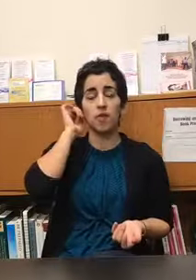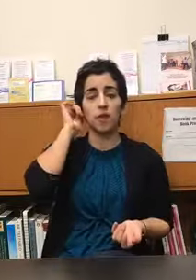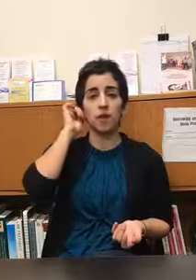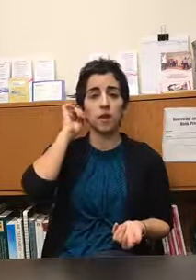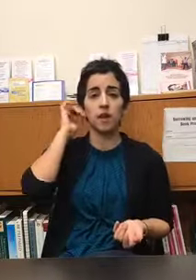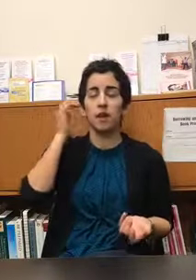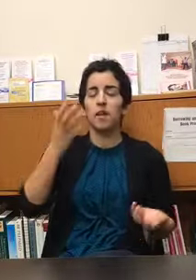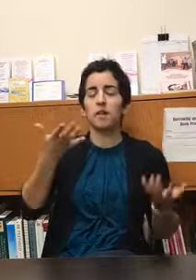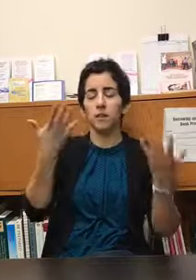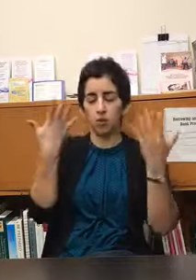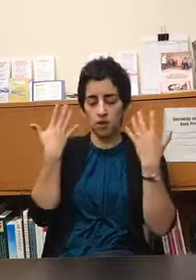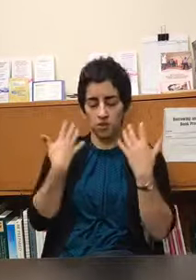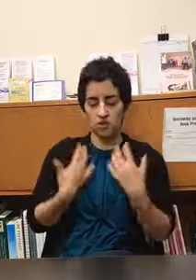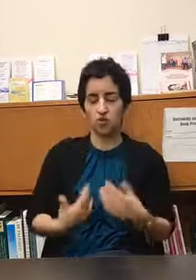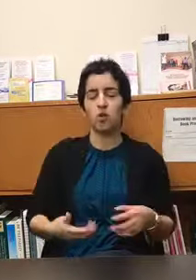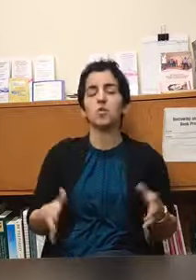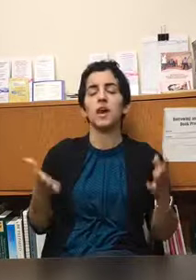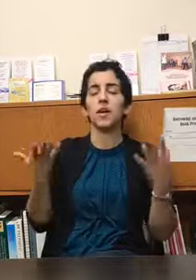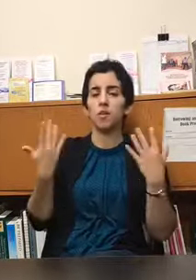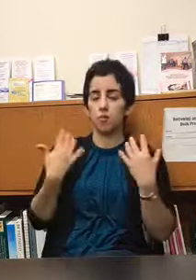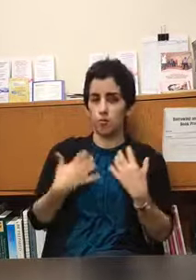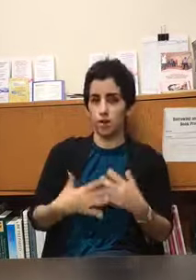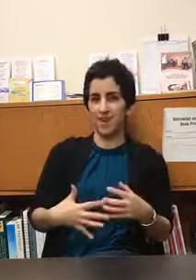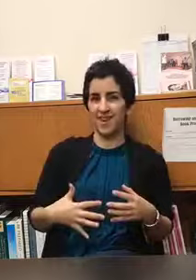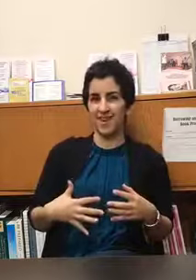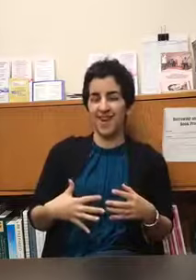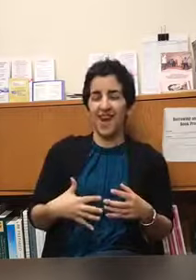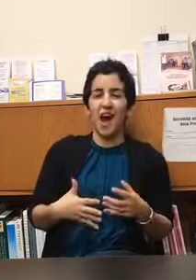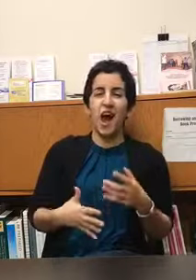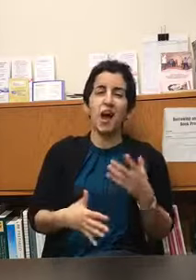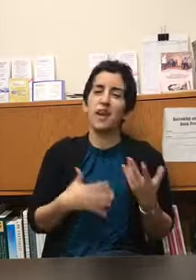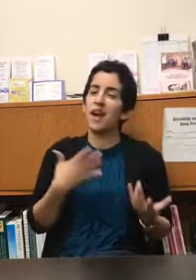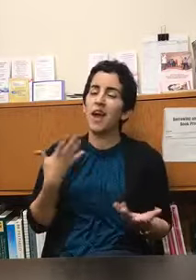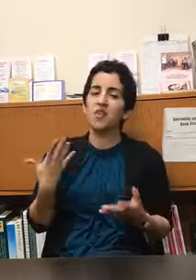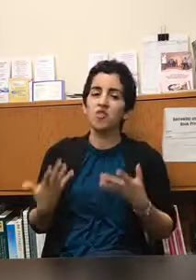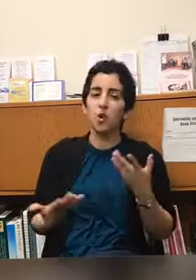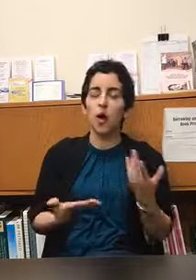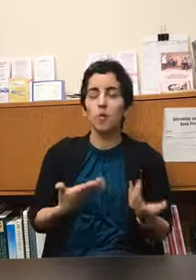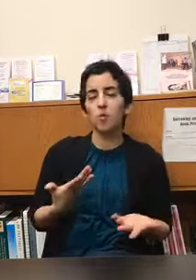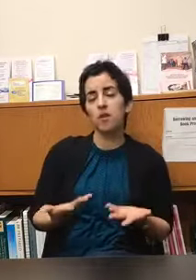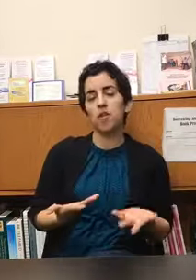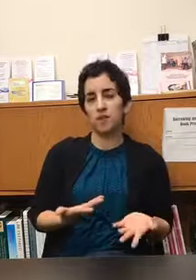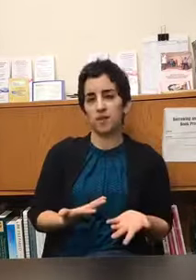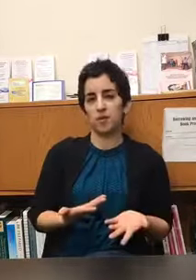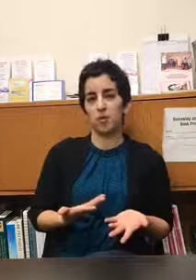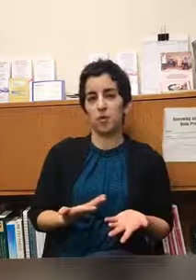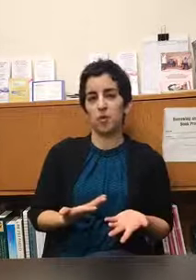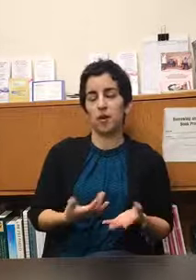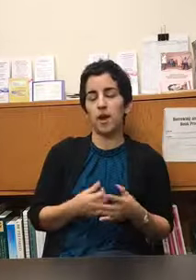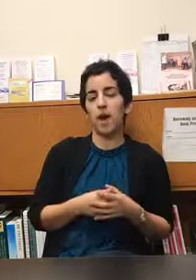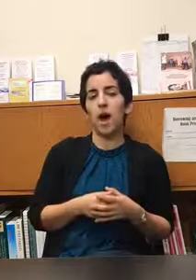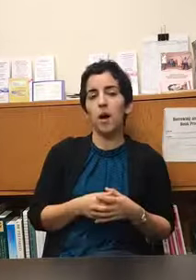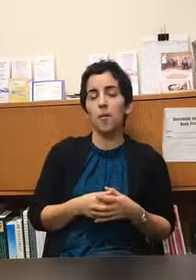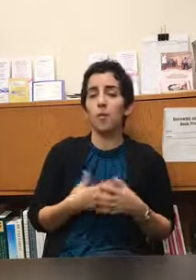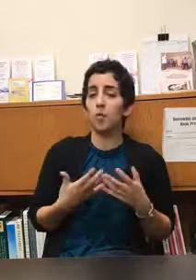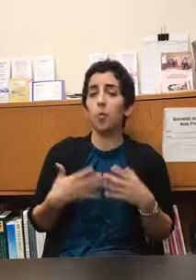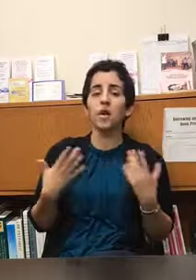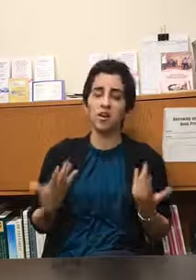feeling like they really need to slow down and root in and and so I'm really flexible um with what each